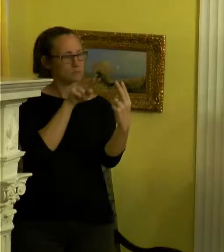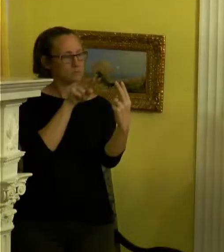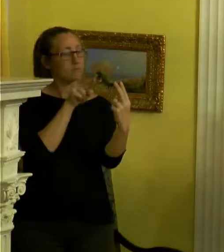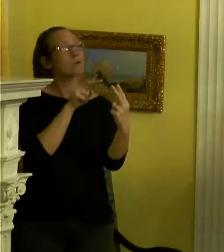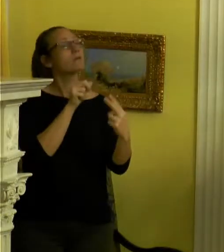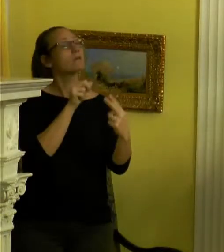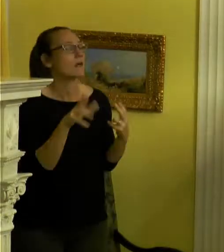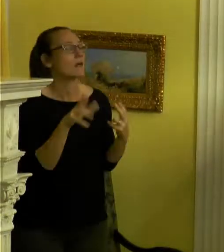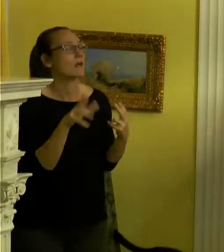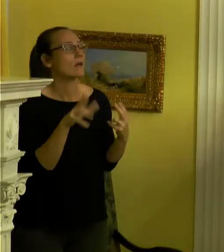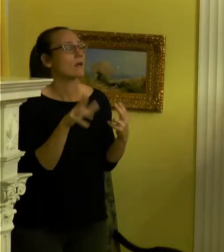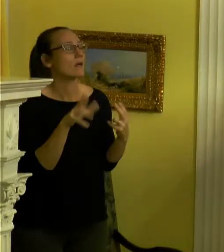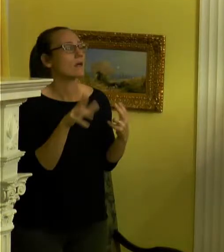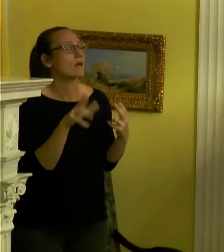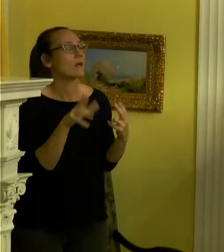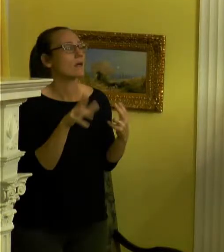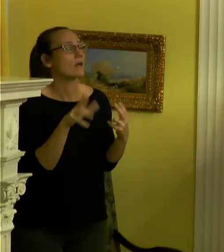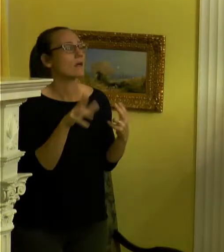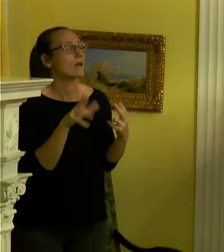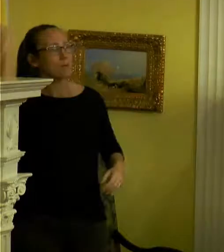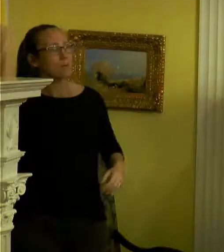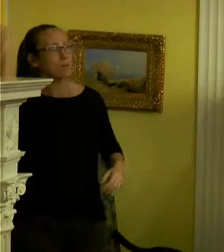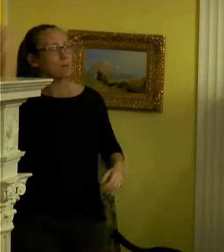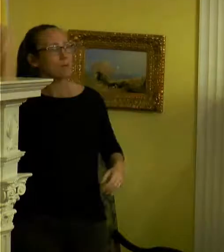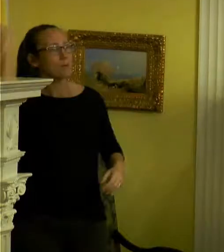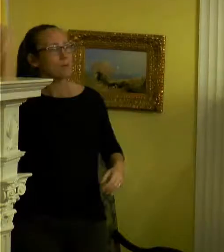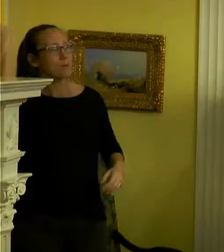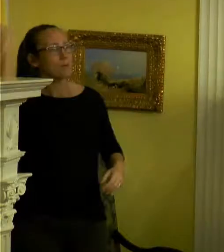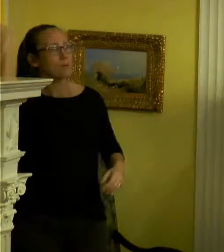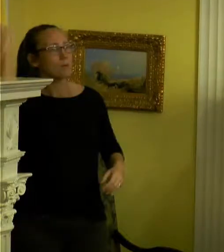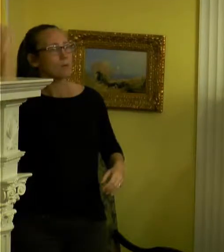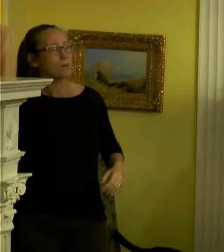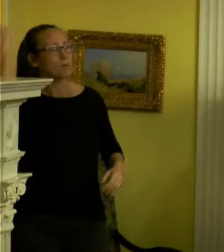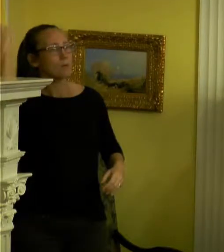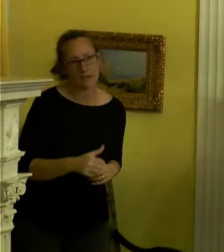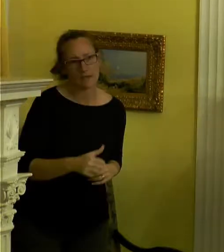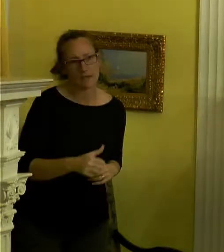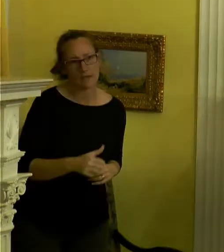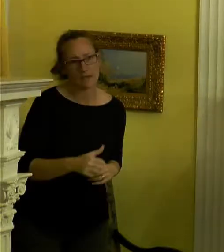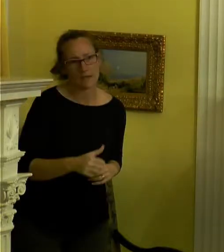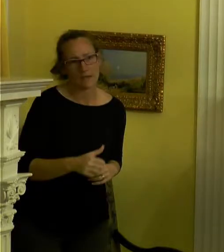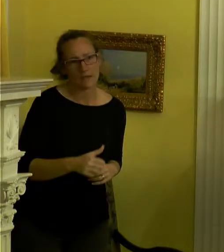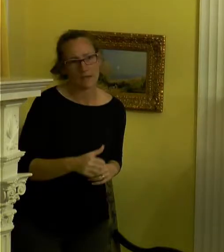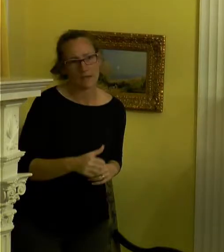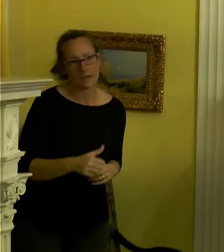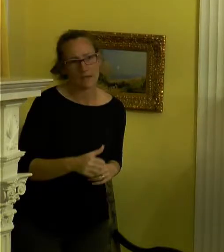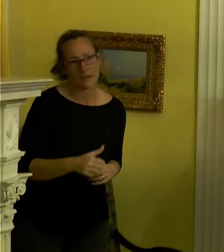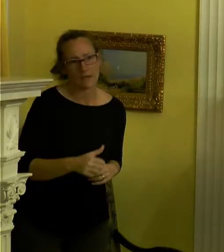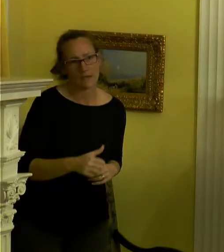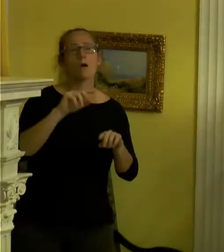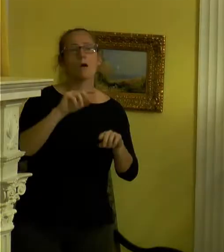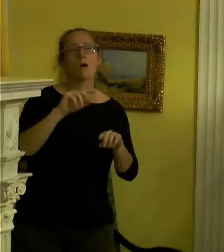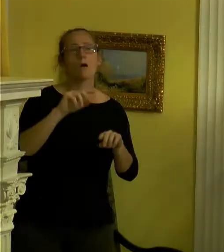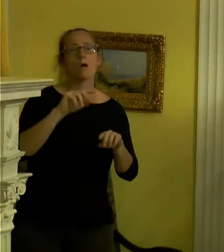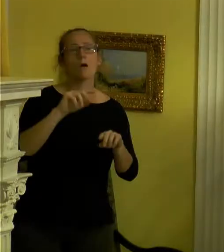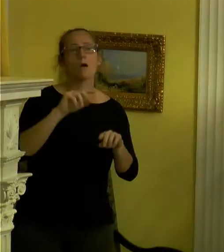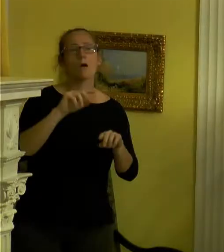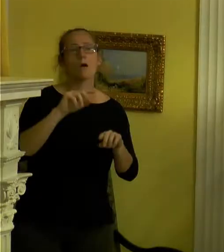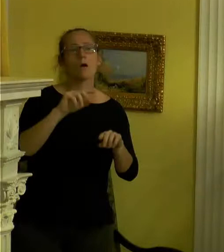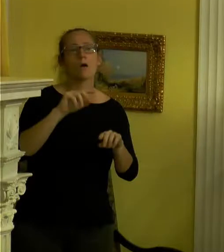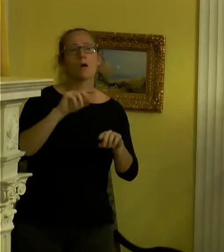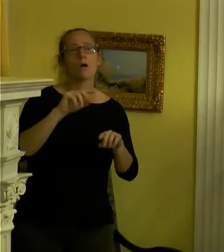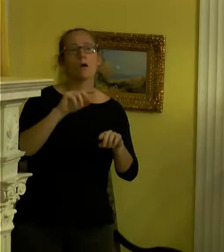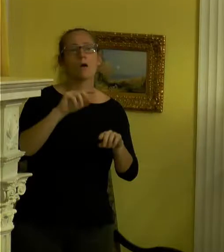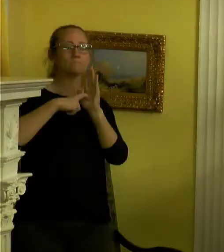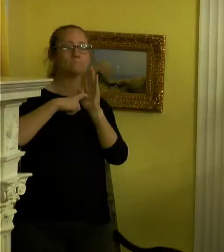about a person's power, you know, away from them and brush them aside. It's just this sort of like recognition that